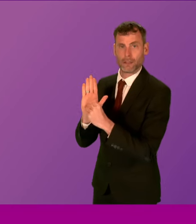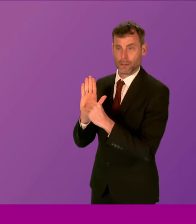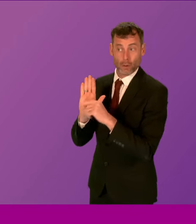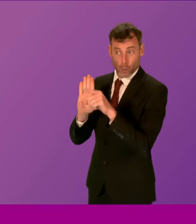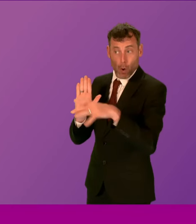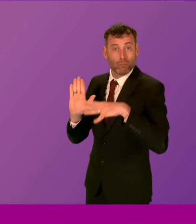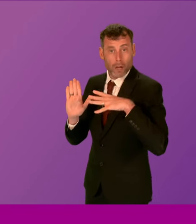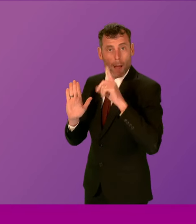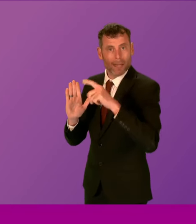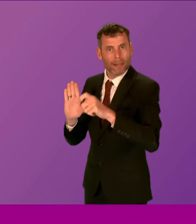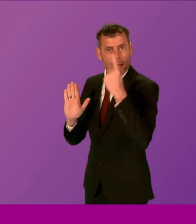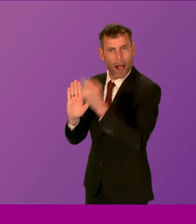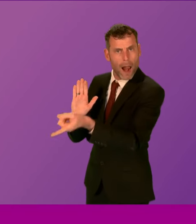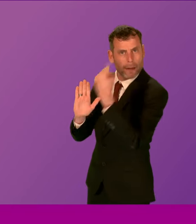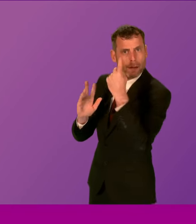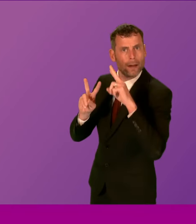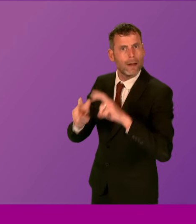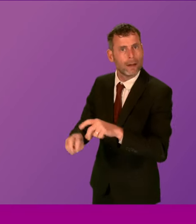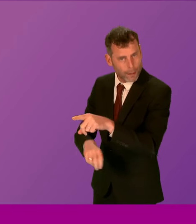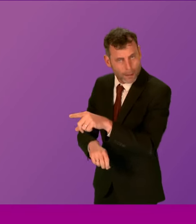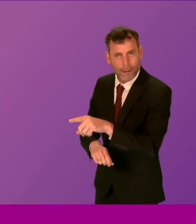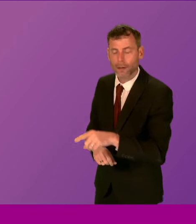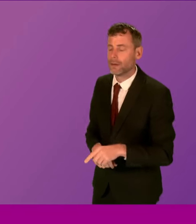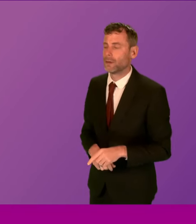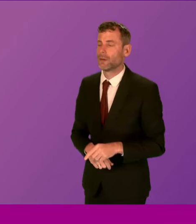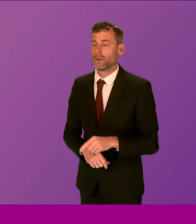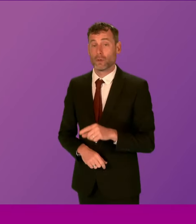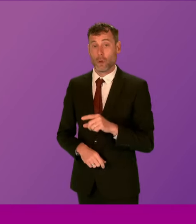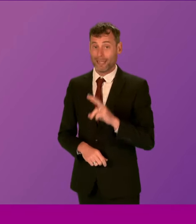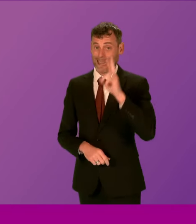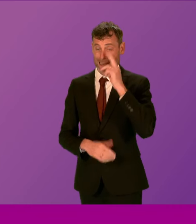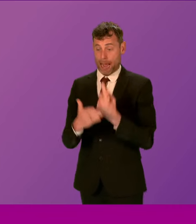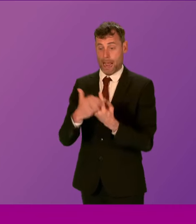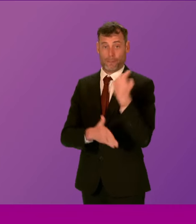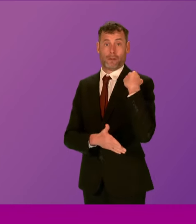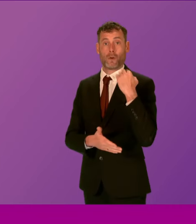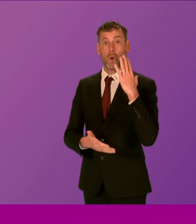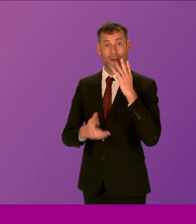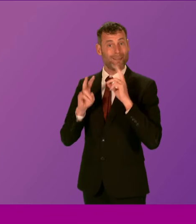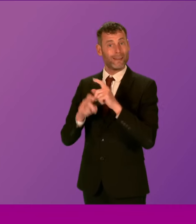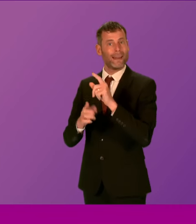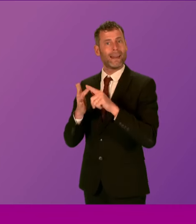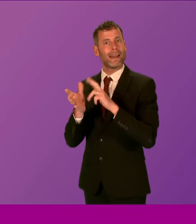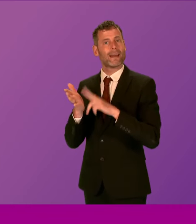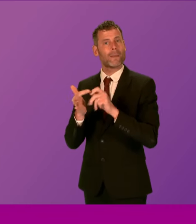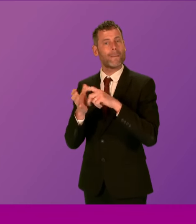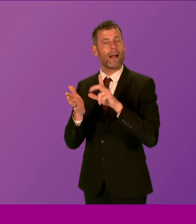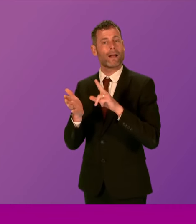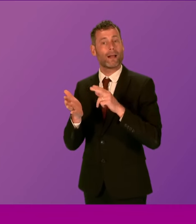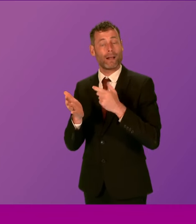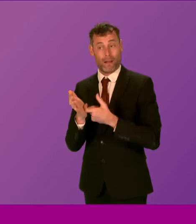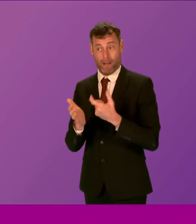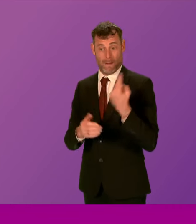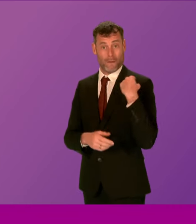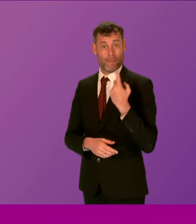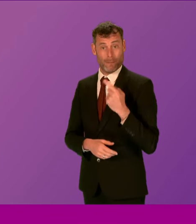already been delivered by policing partners since Dame Alicia Angelini's report in November of 2020. So there are things that we